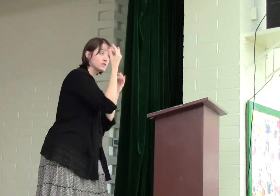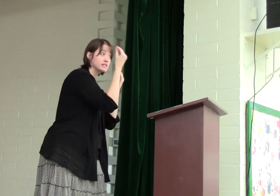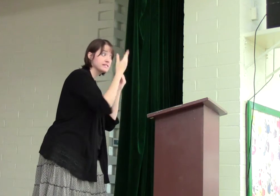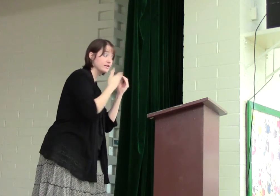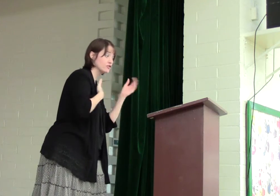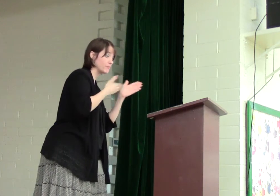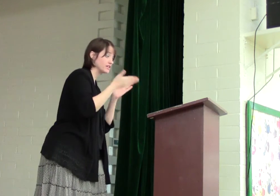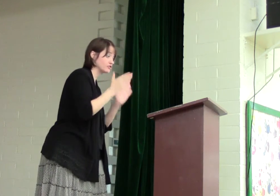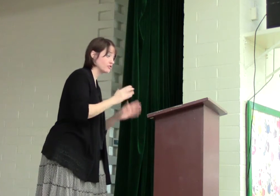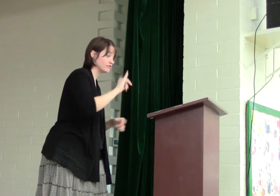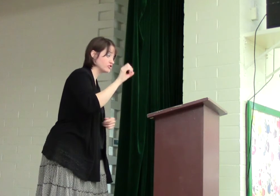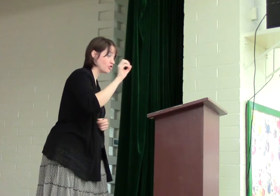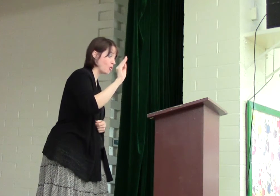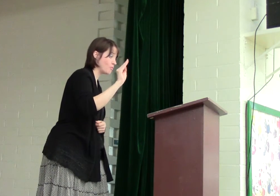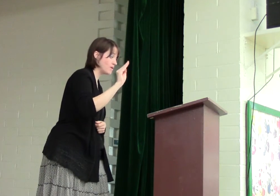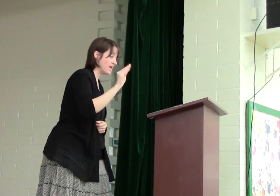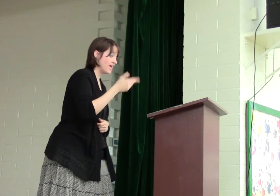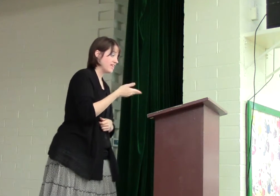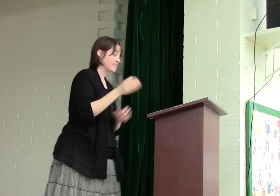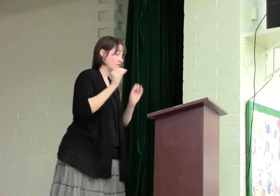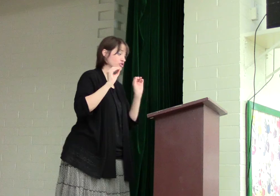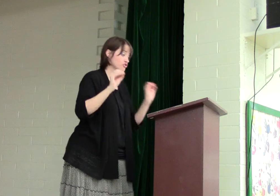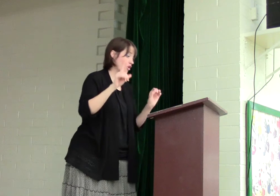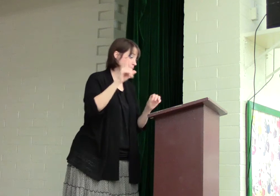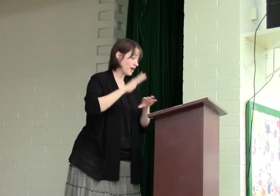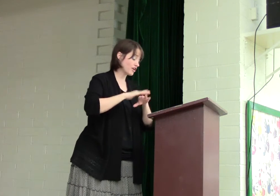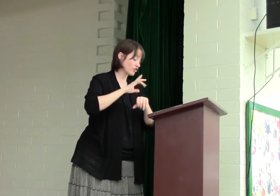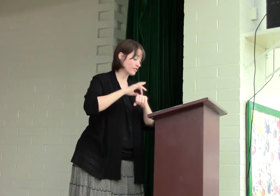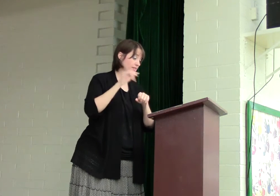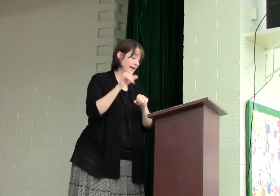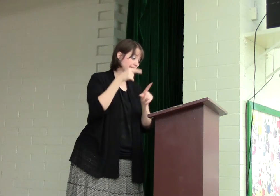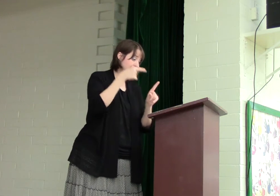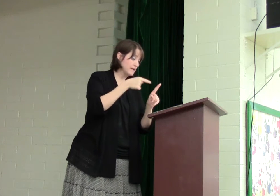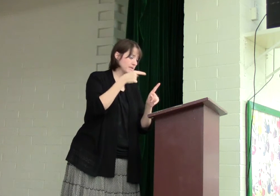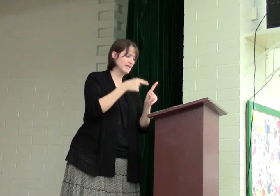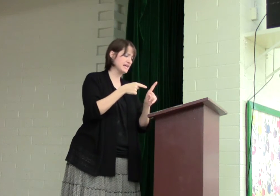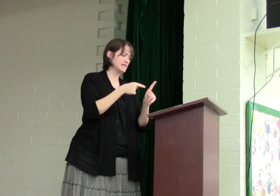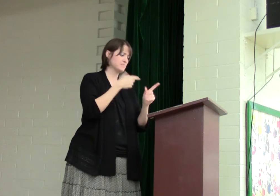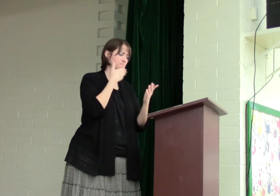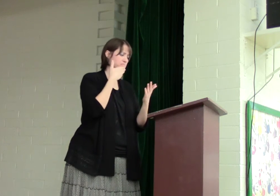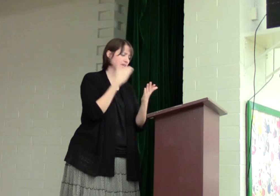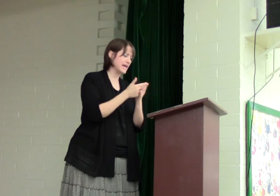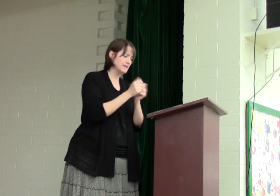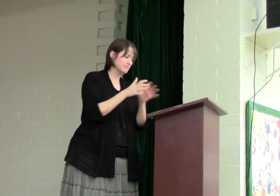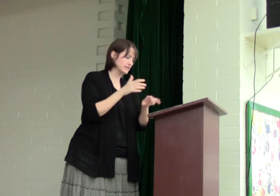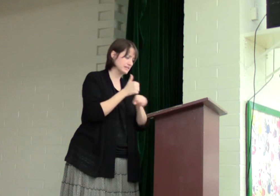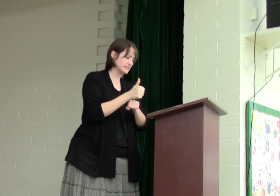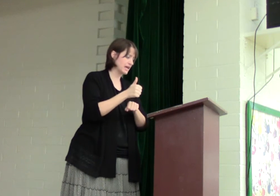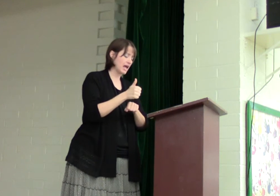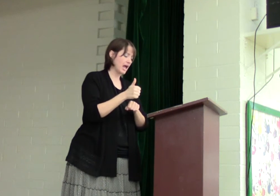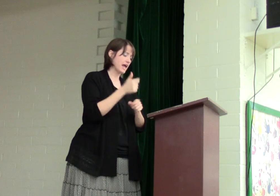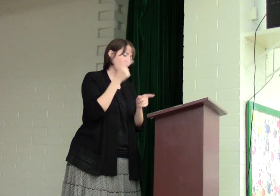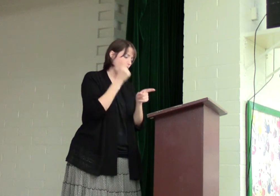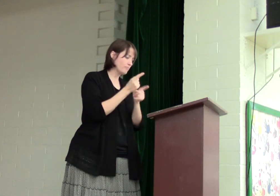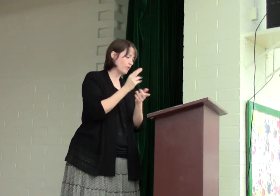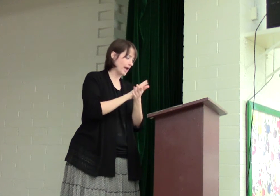considered my servant Job? There is no one on earth like him. He is blameless and upright,